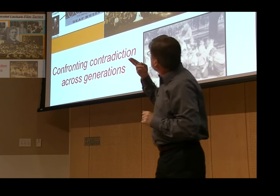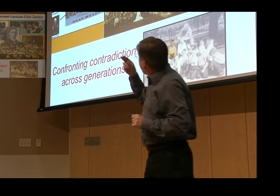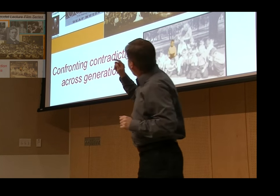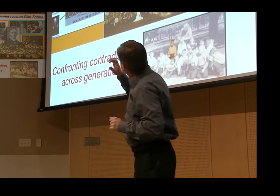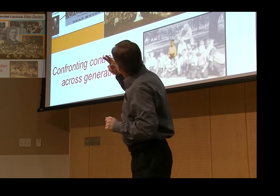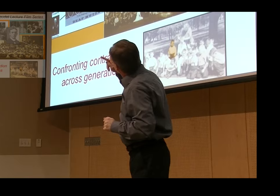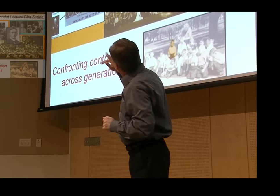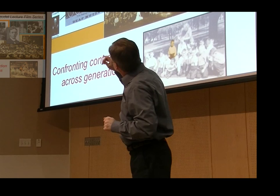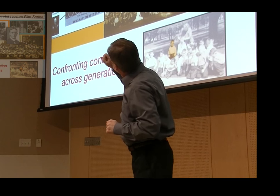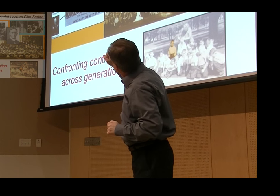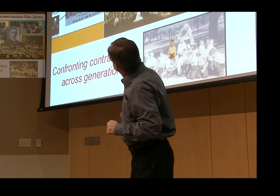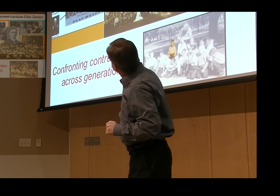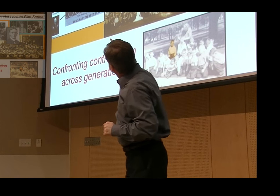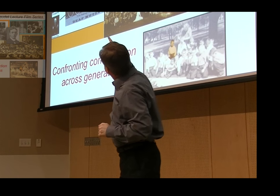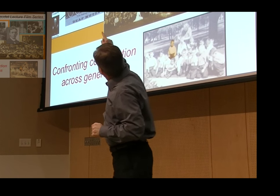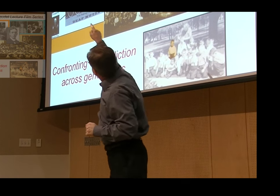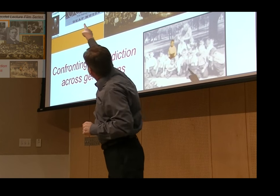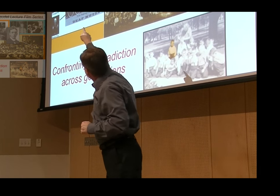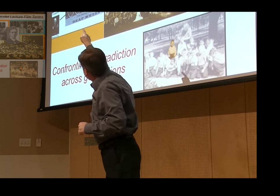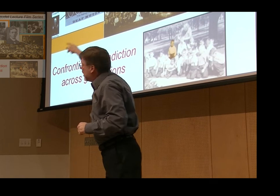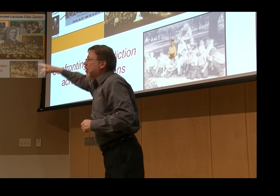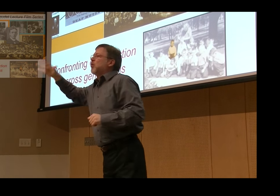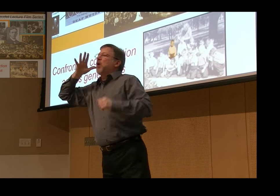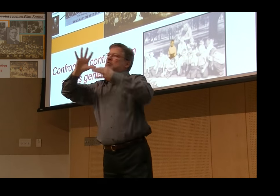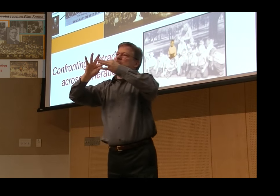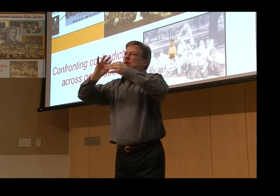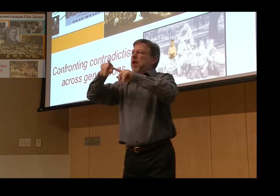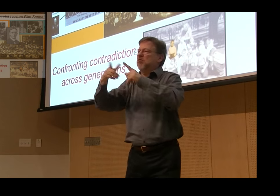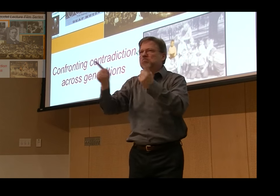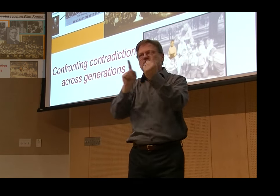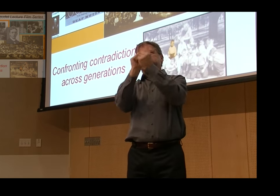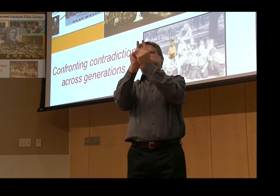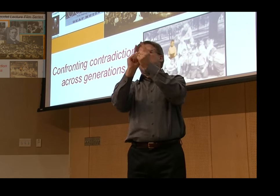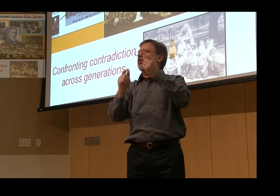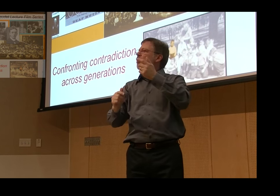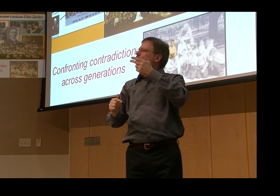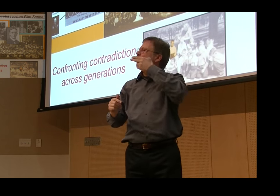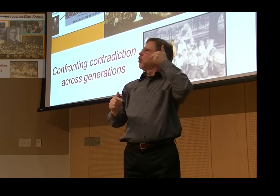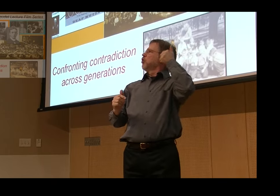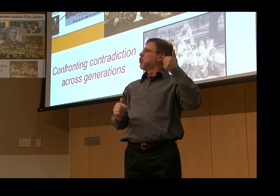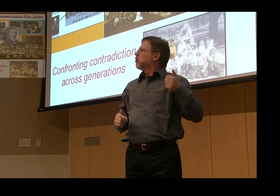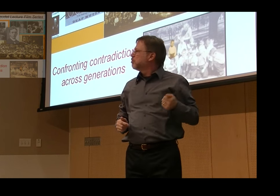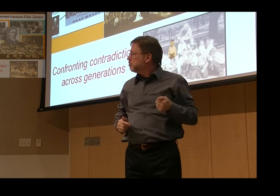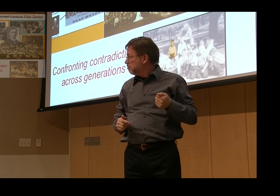taking on the character of the mother, Mary Gallaudet. As a result, we see